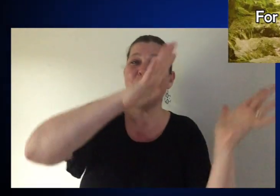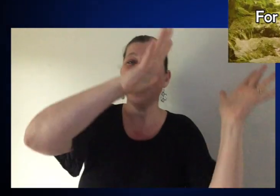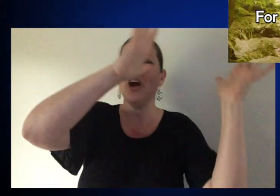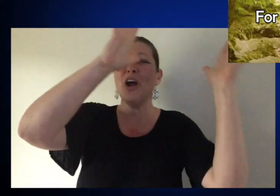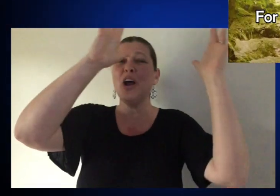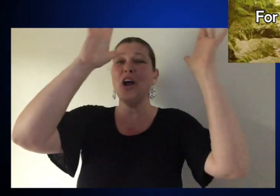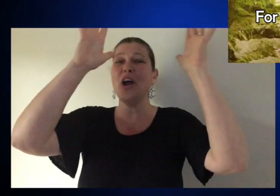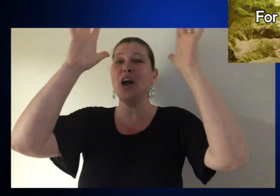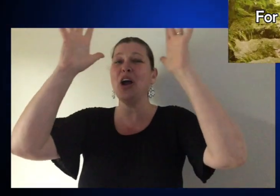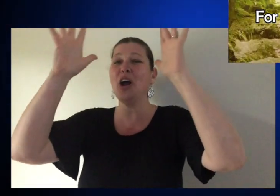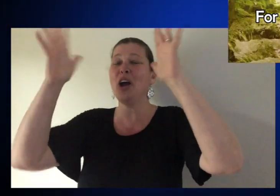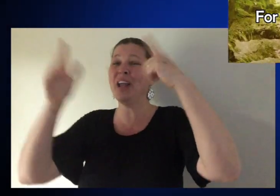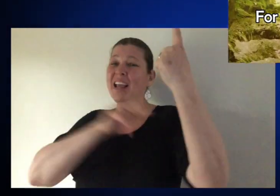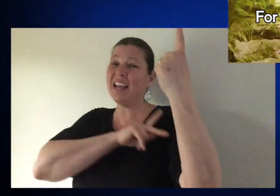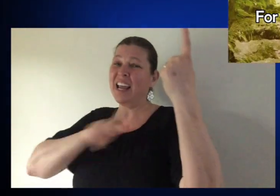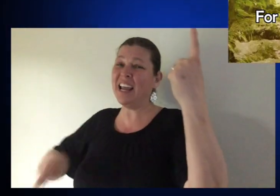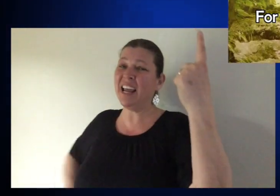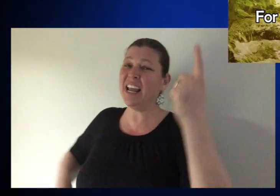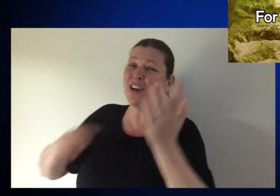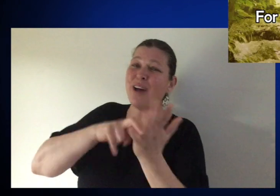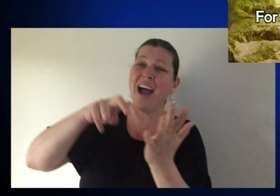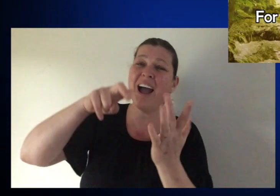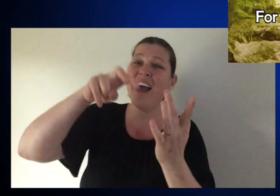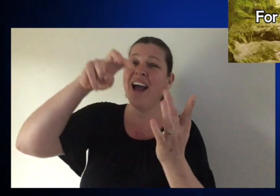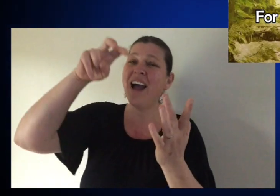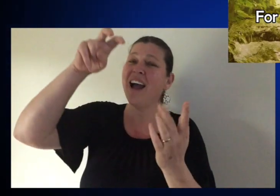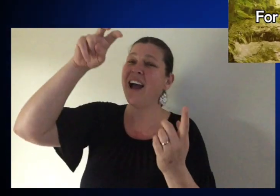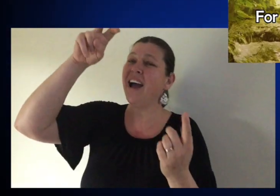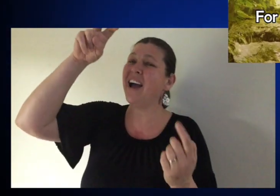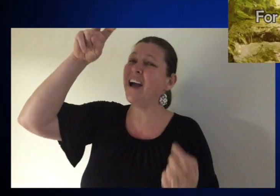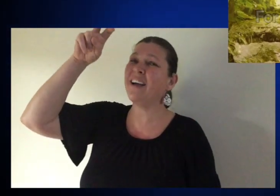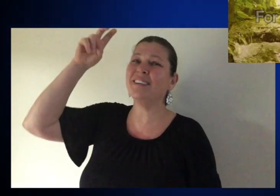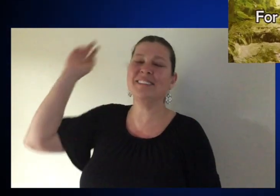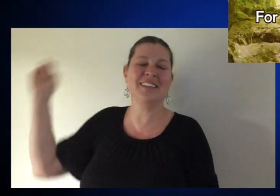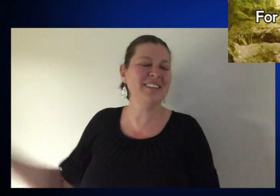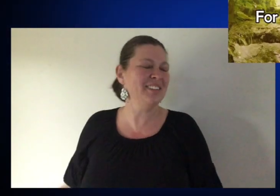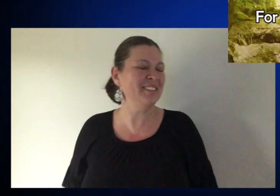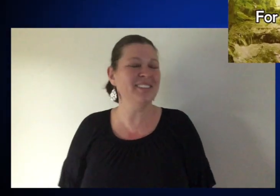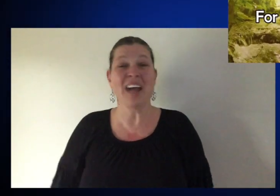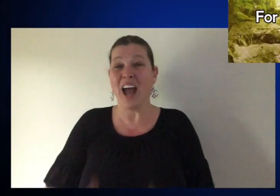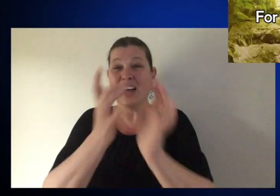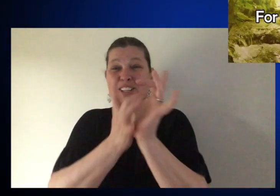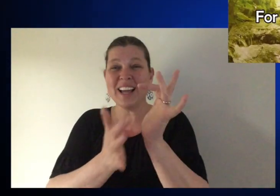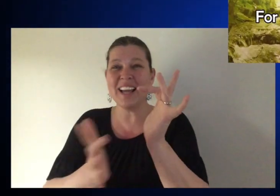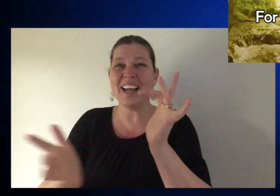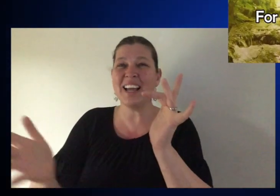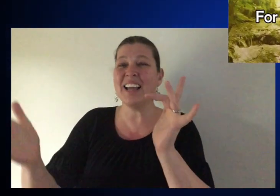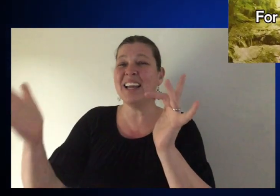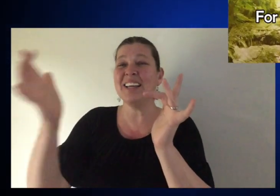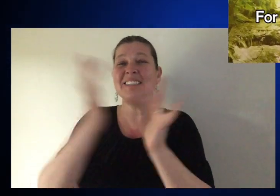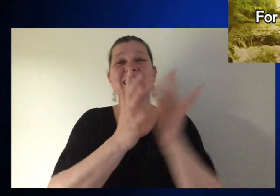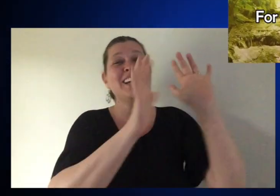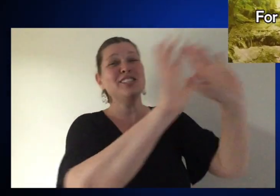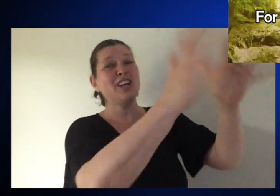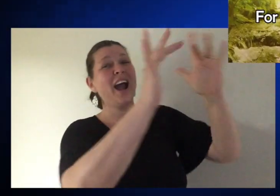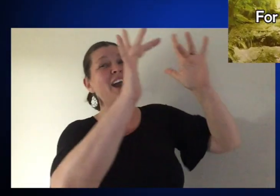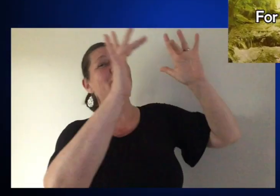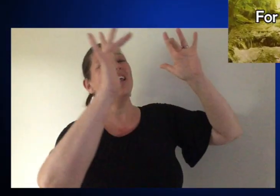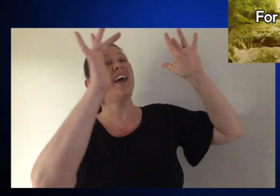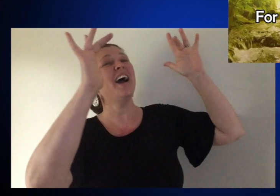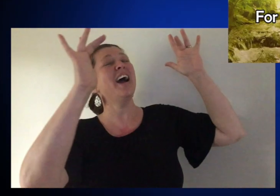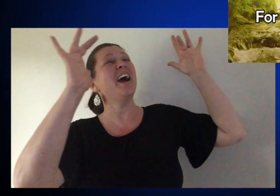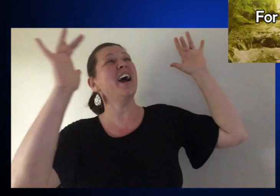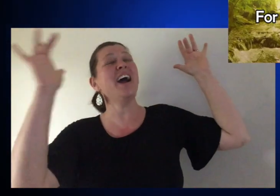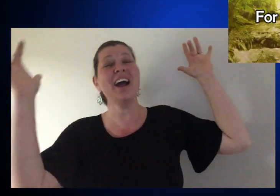for the glory of the risen King. Jesus, shining